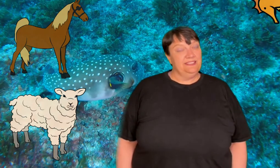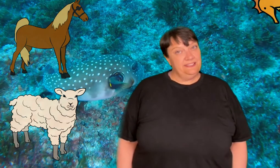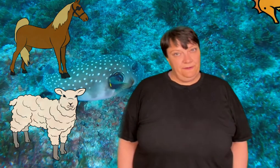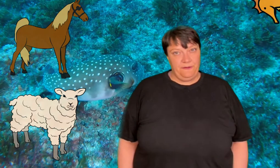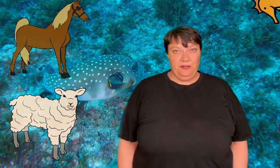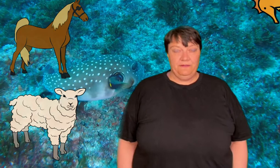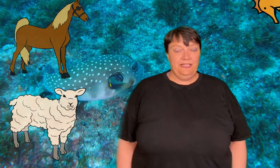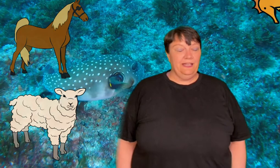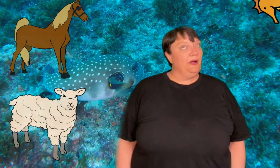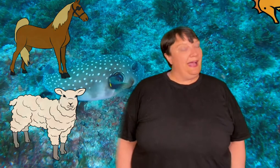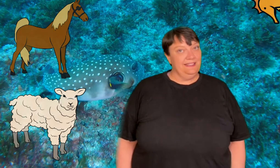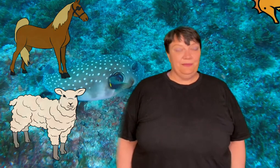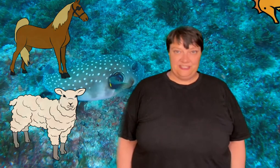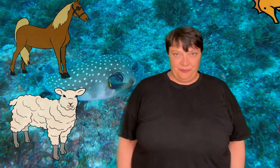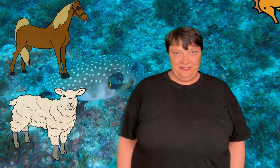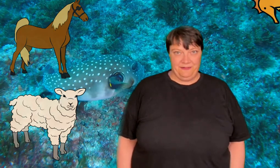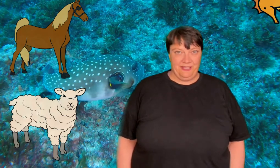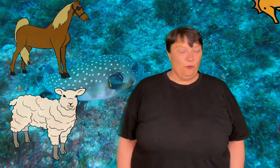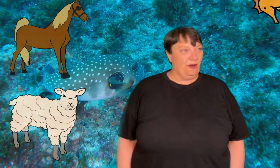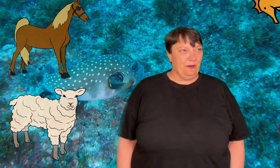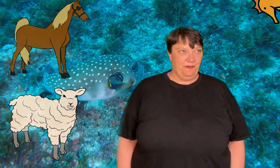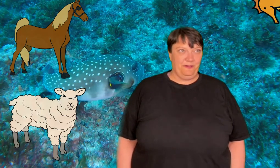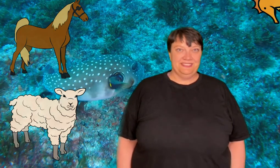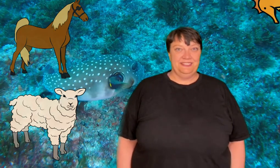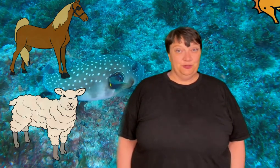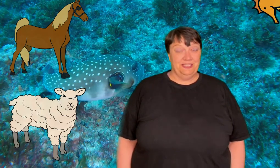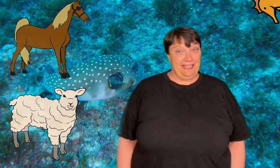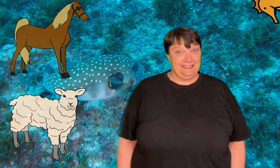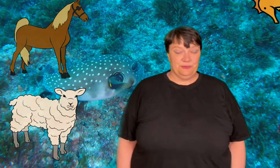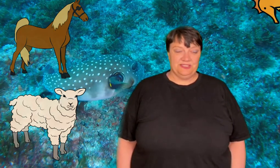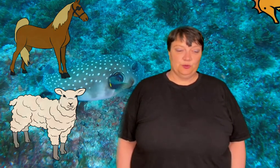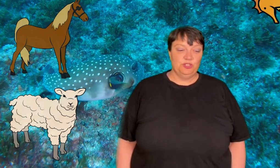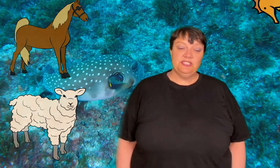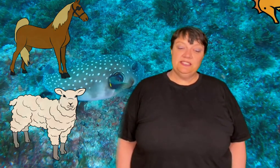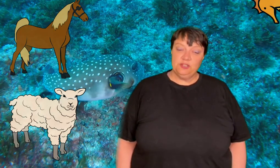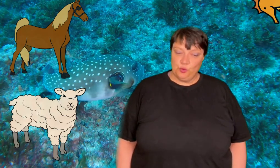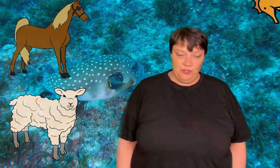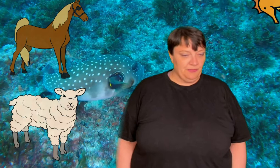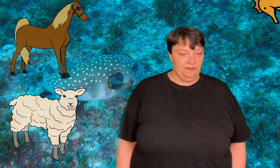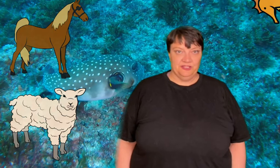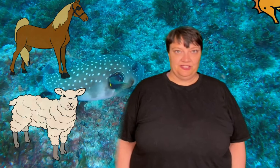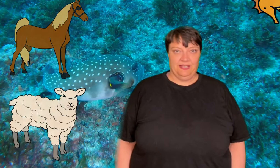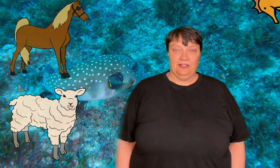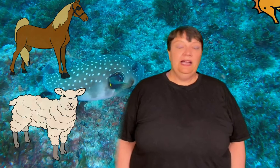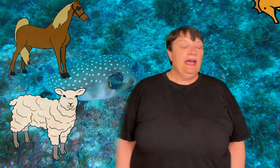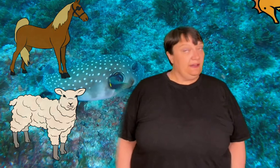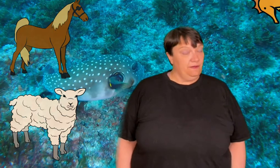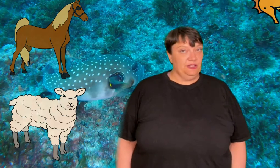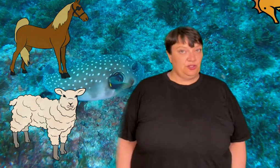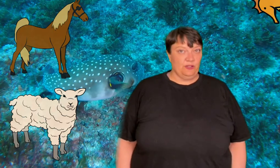out in my seafaring video and in my spinning video where I referenced using that substance which is an extremely versatile